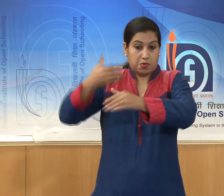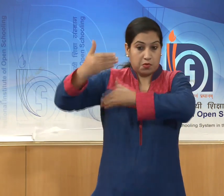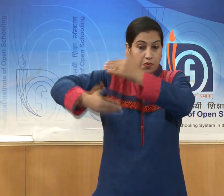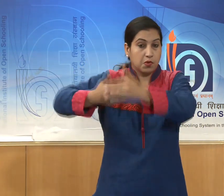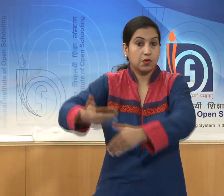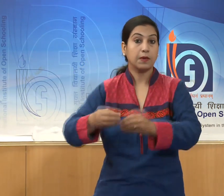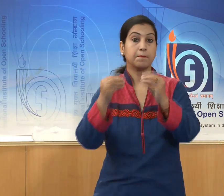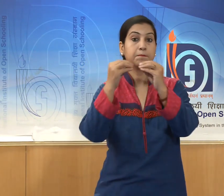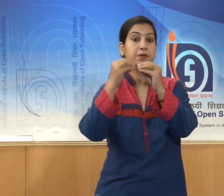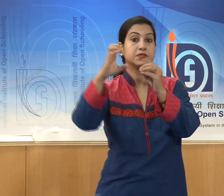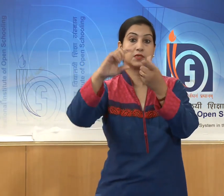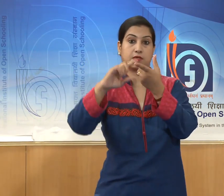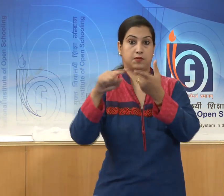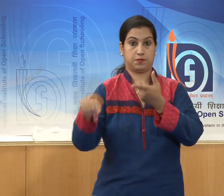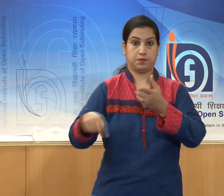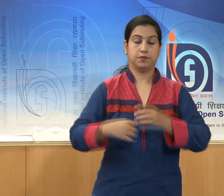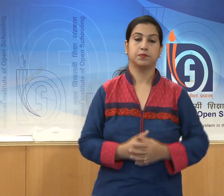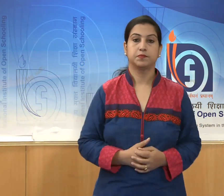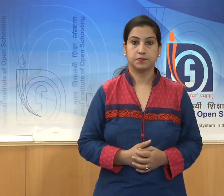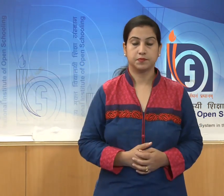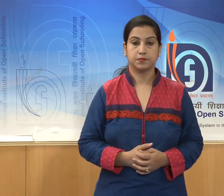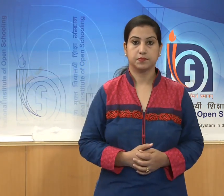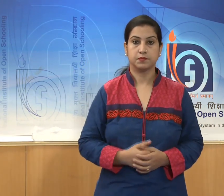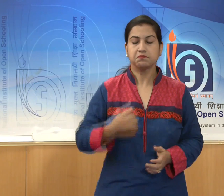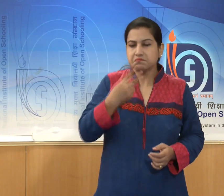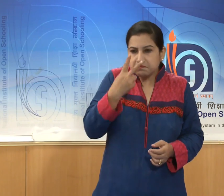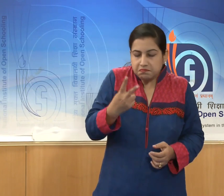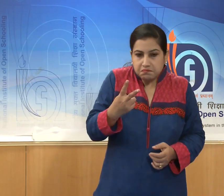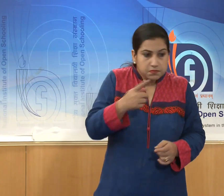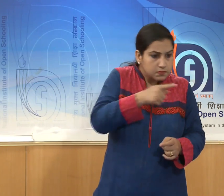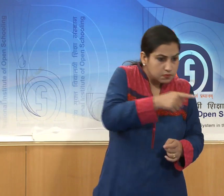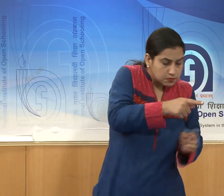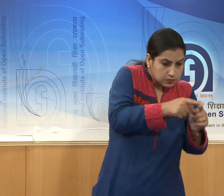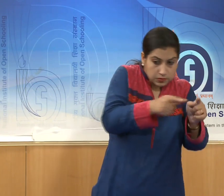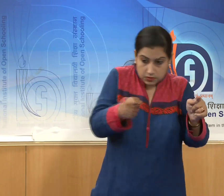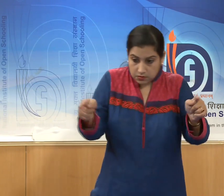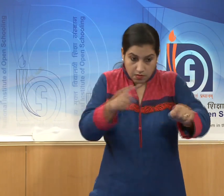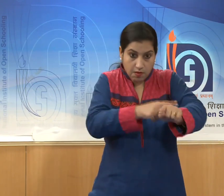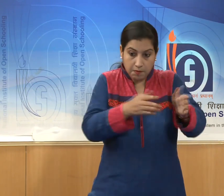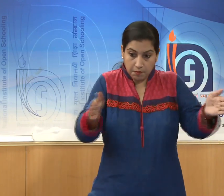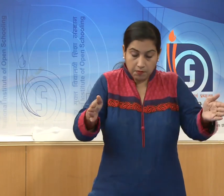we see a gradual development